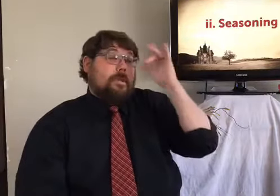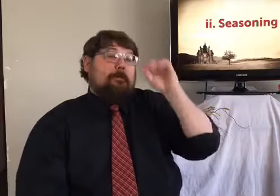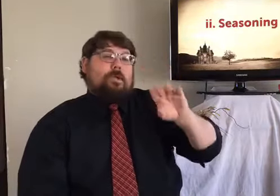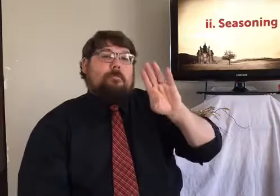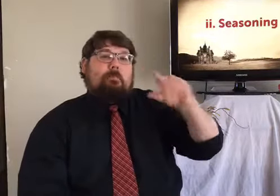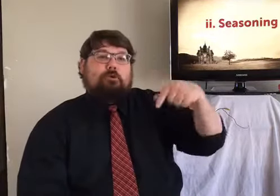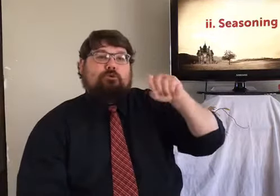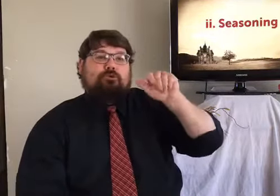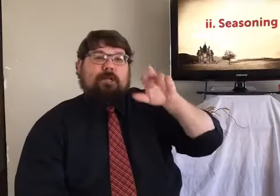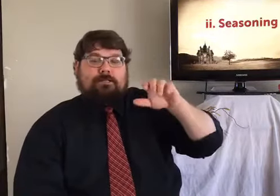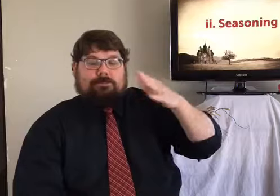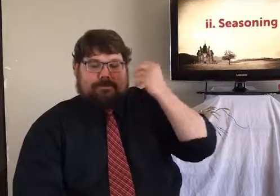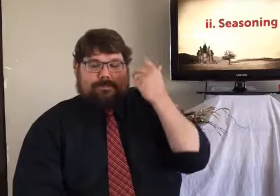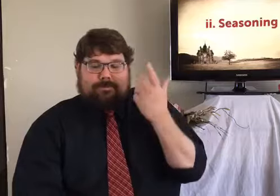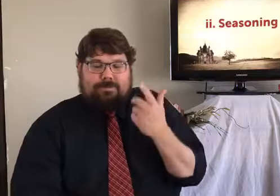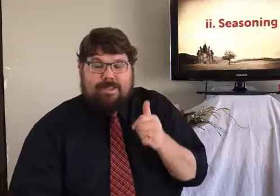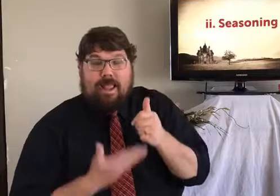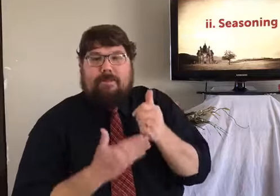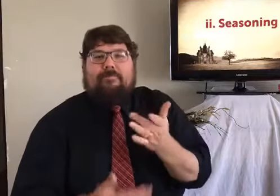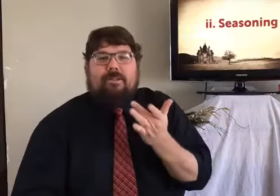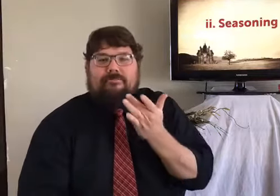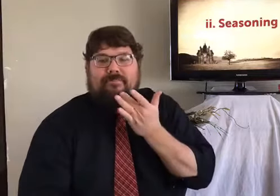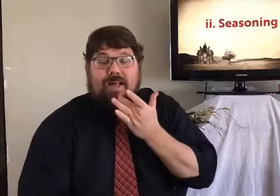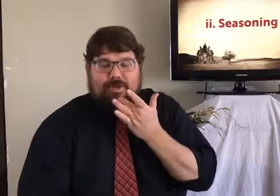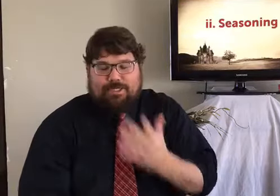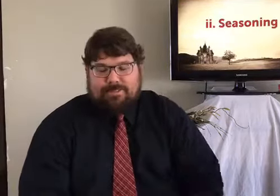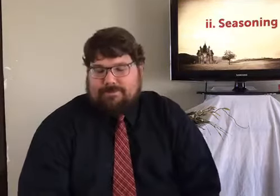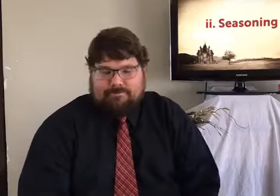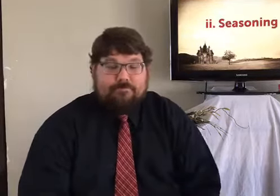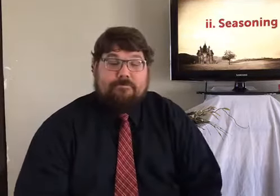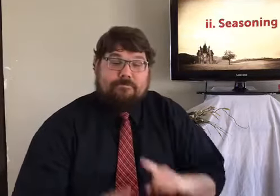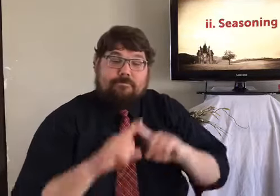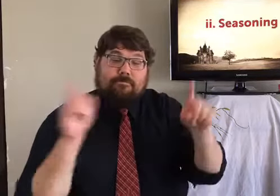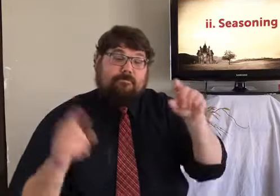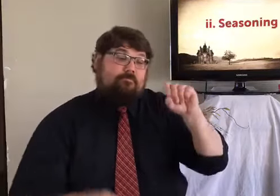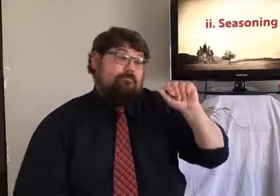Nora says she put barbecue sauce on it. So, that helps the flavor.